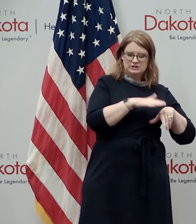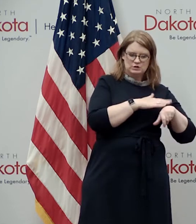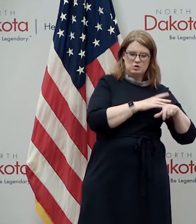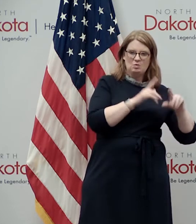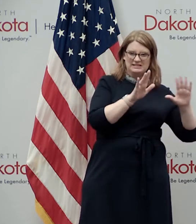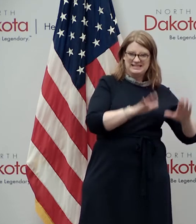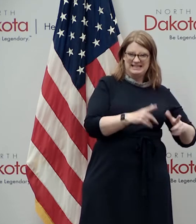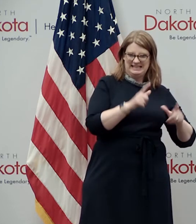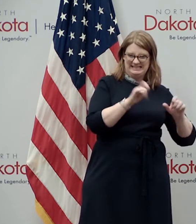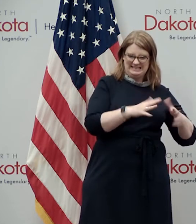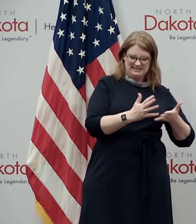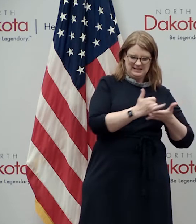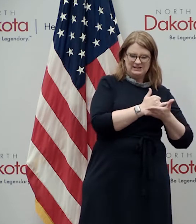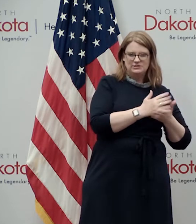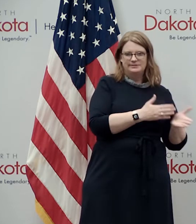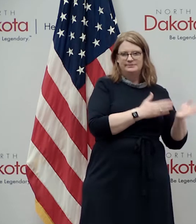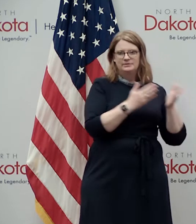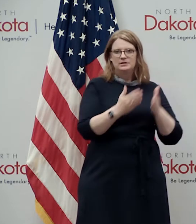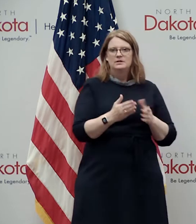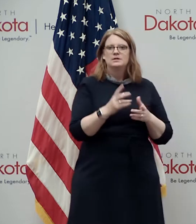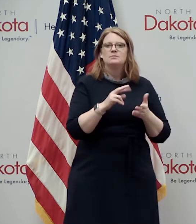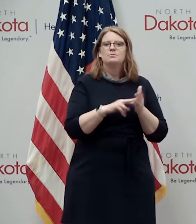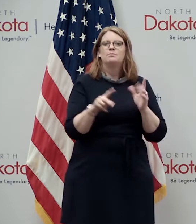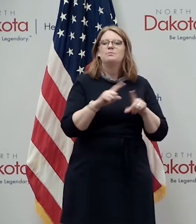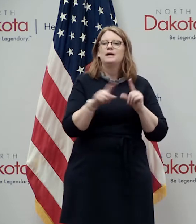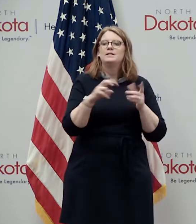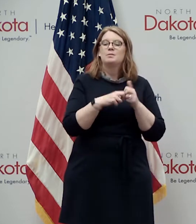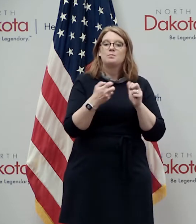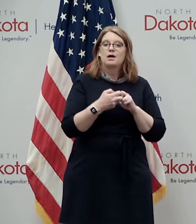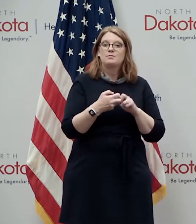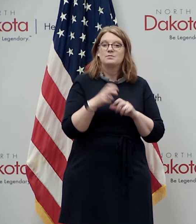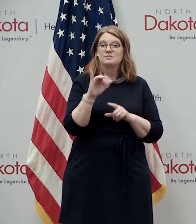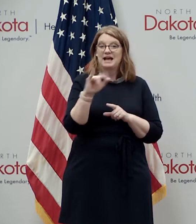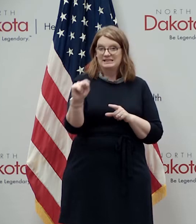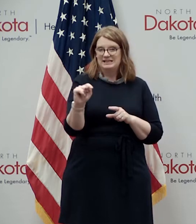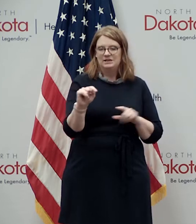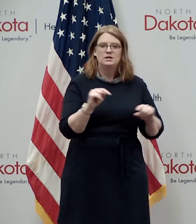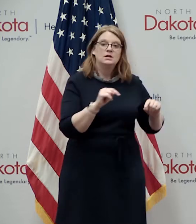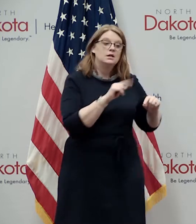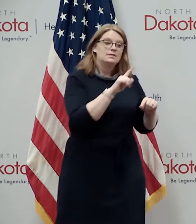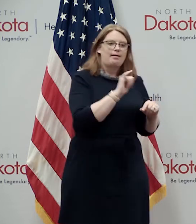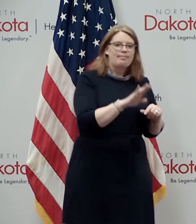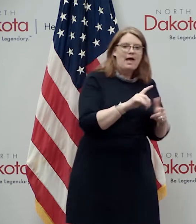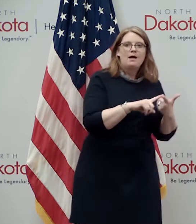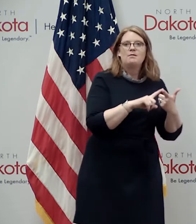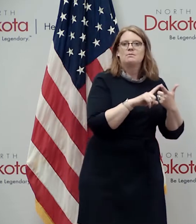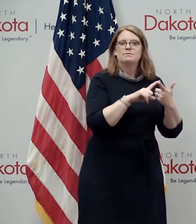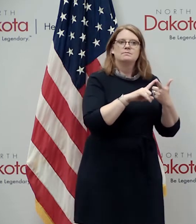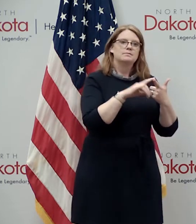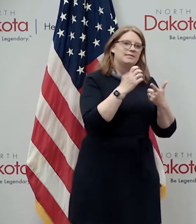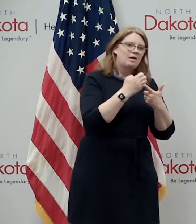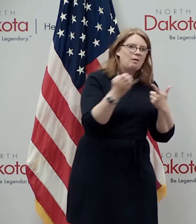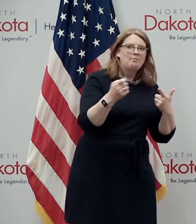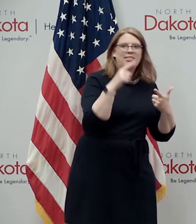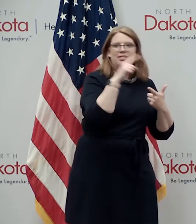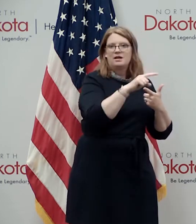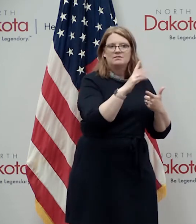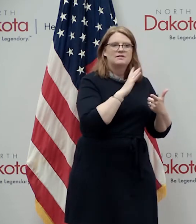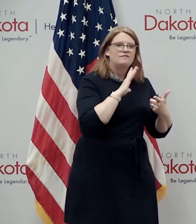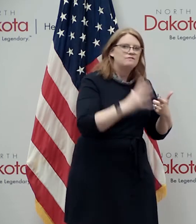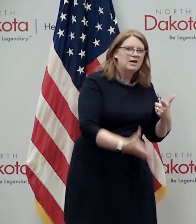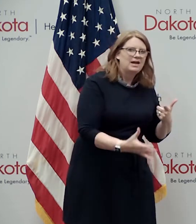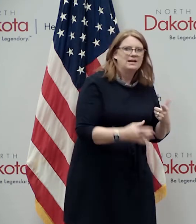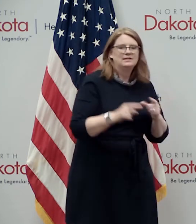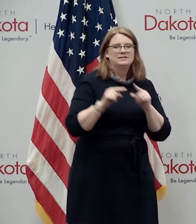collection but the issue is an it one not the lab equipment worked great the lab team worked great they processed all the tests that came in